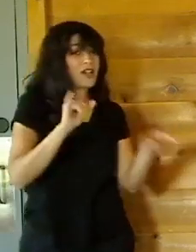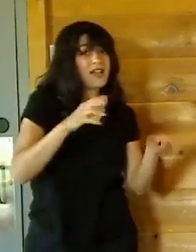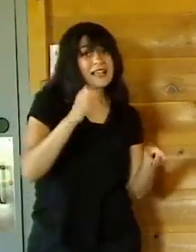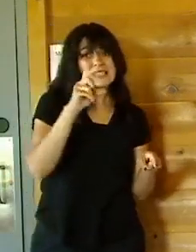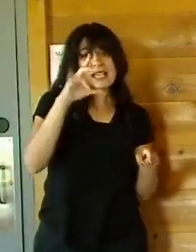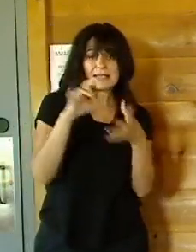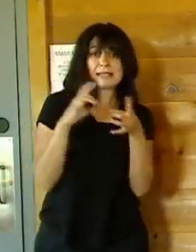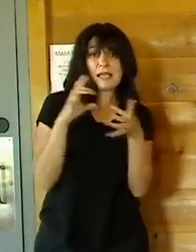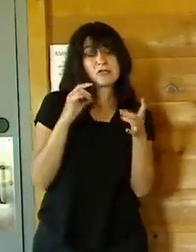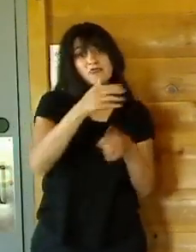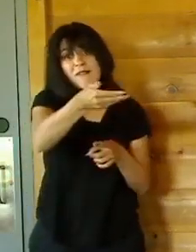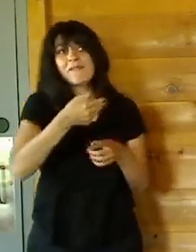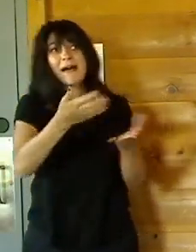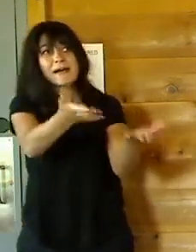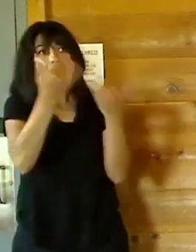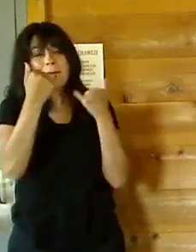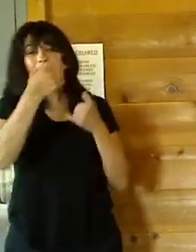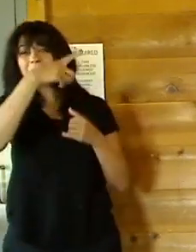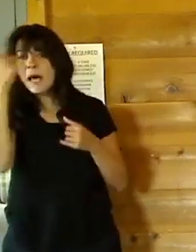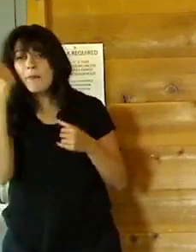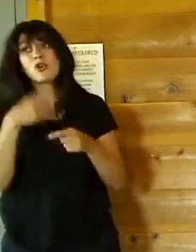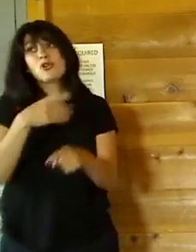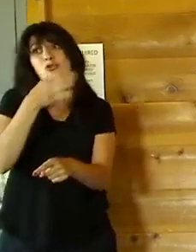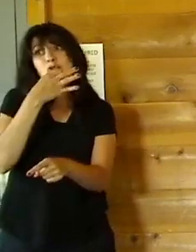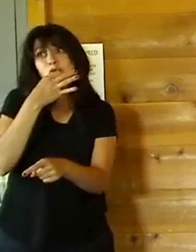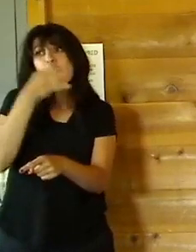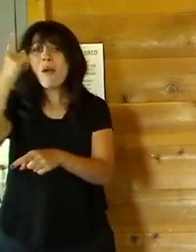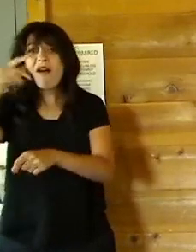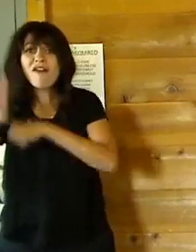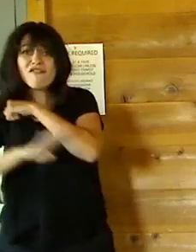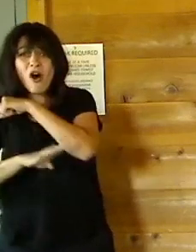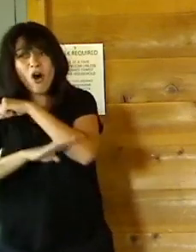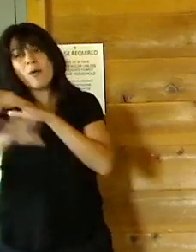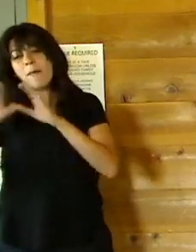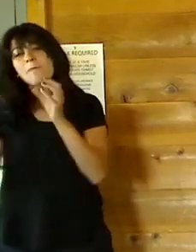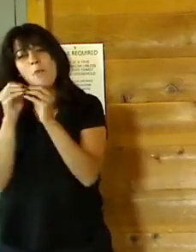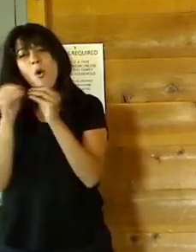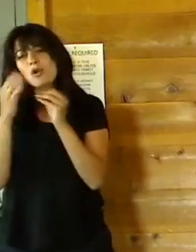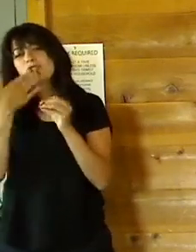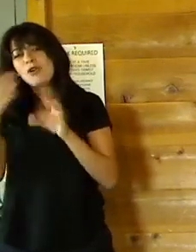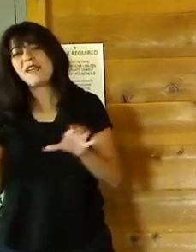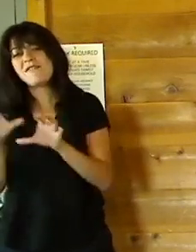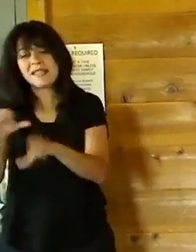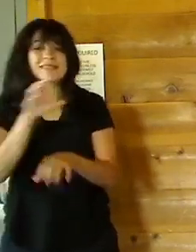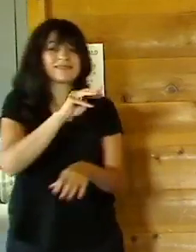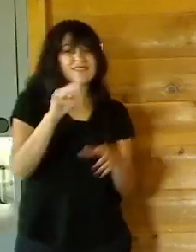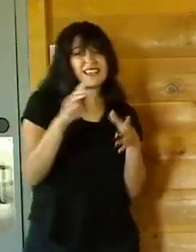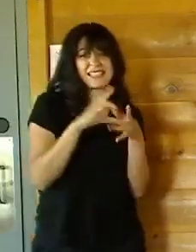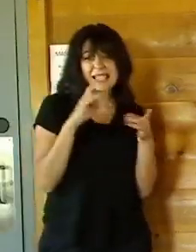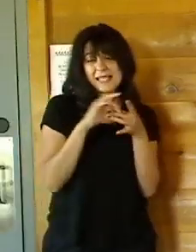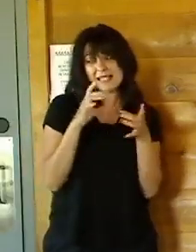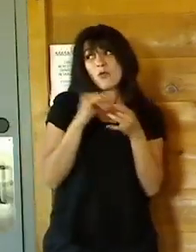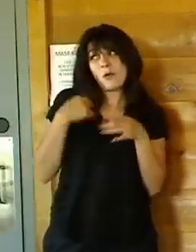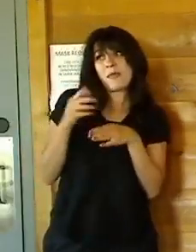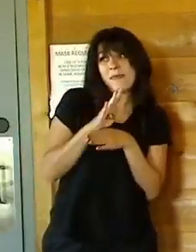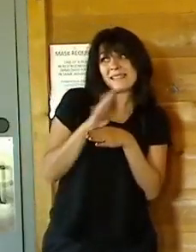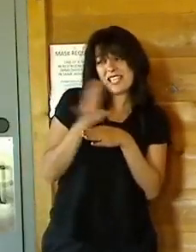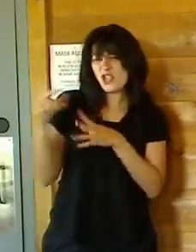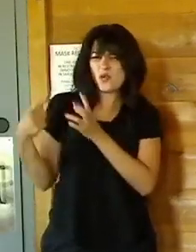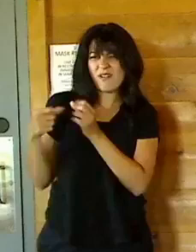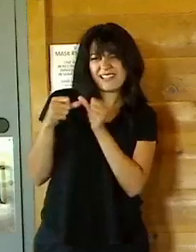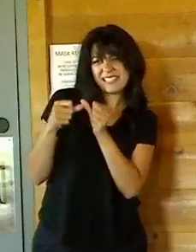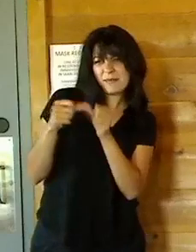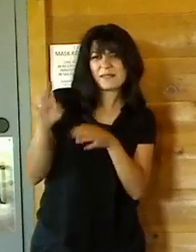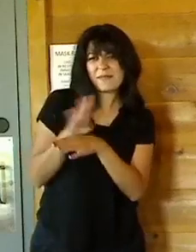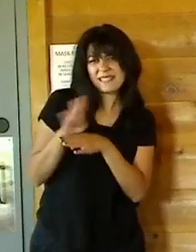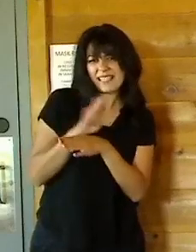with us. Before you know it, we'll be hopping into fall. Yeah. all the great things that will come then. Well, we'll keep you busy. You keep us busy. Absolutely. And we encourage folks. Thanks for